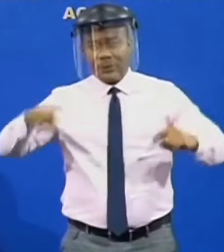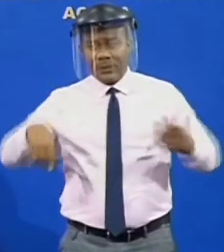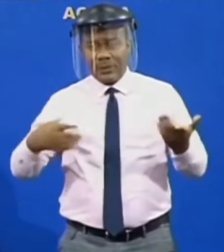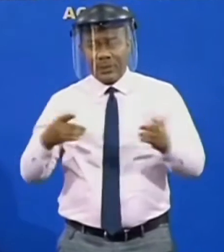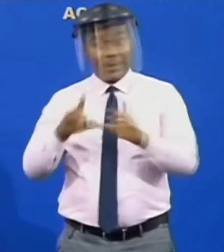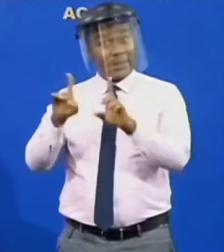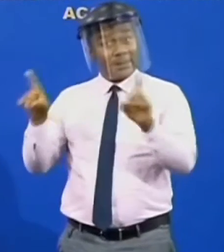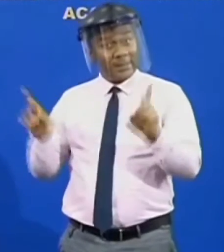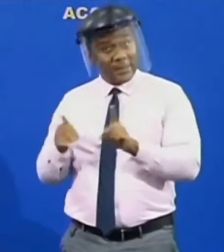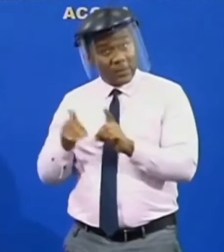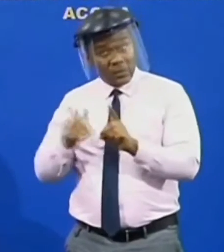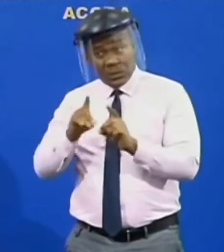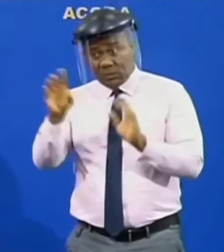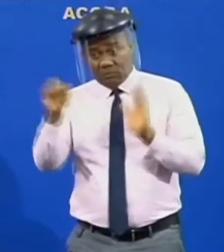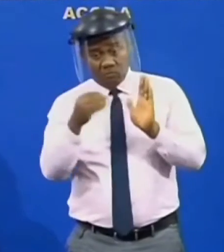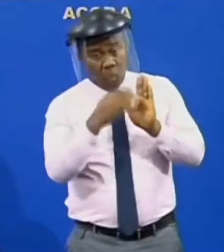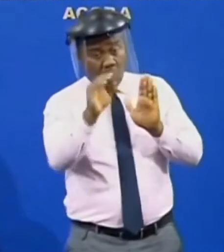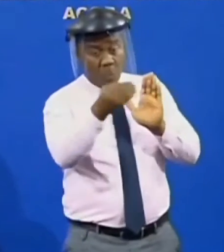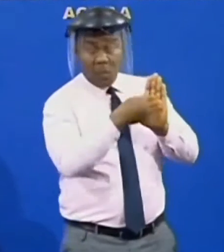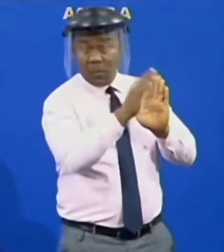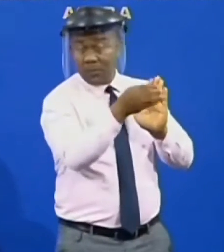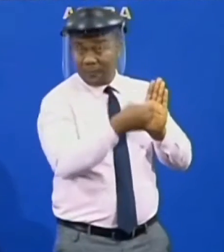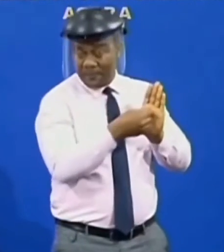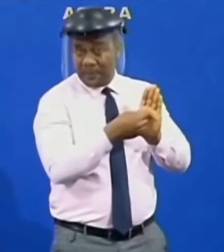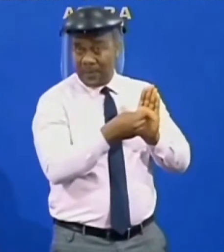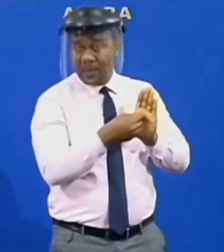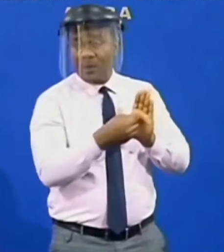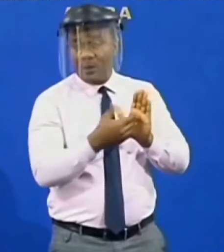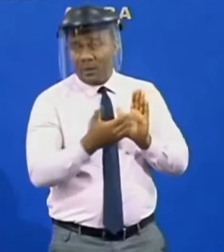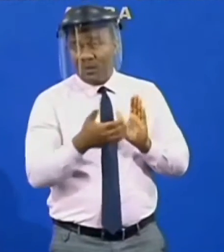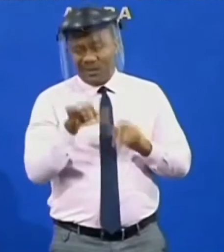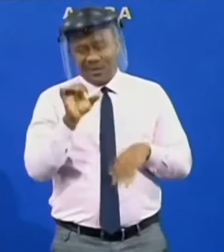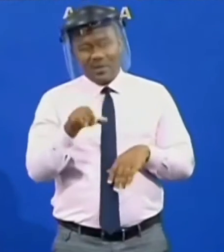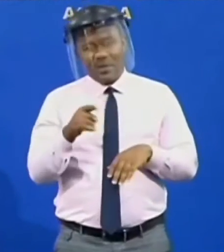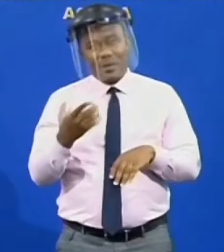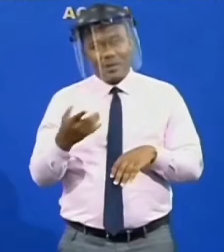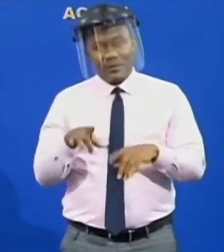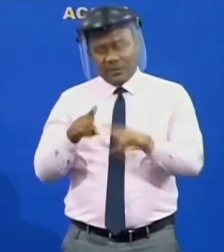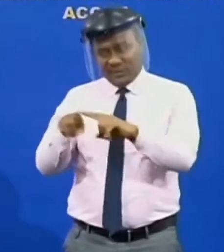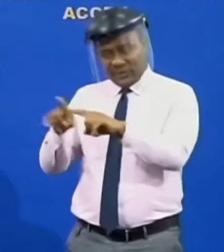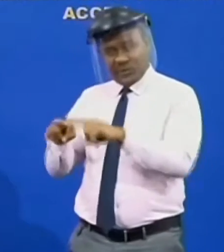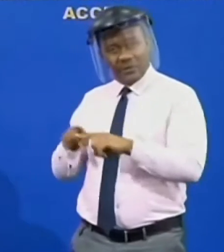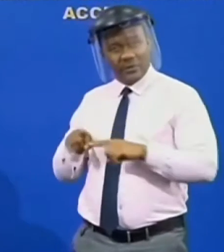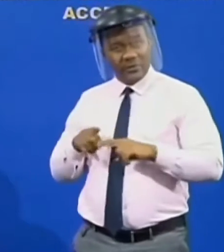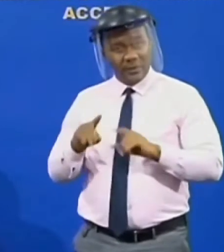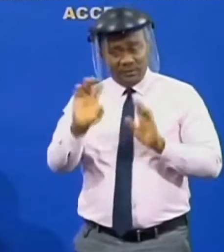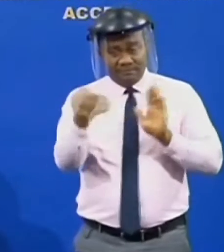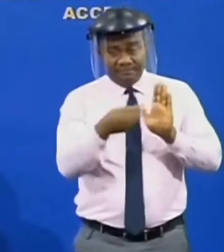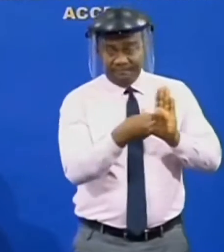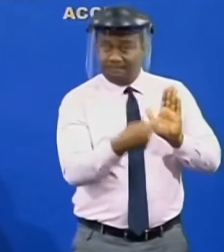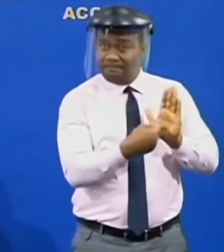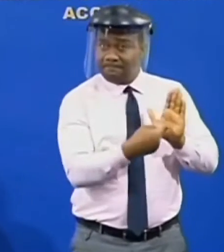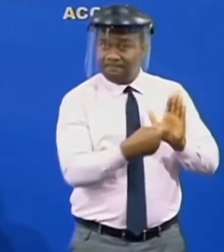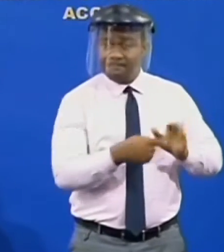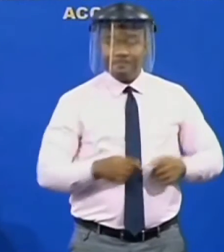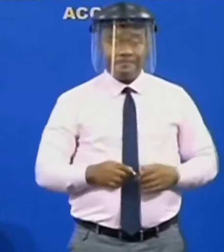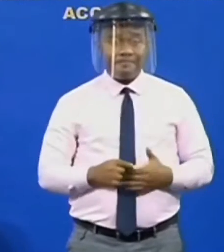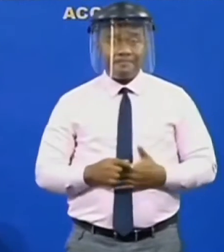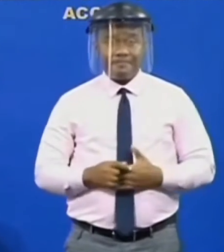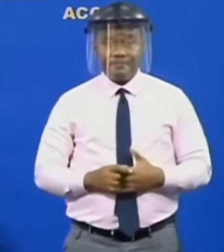data reporting and the number of cases that were reported reported from each of the districts